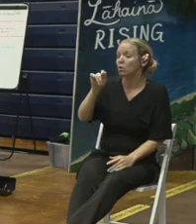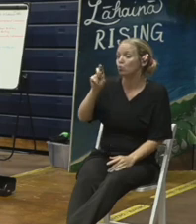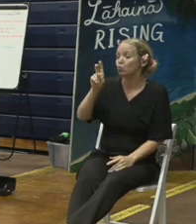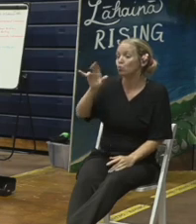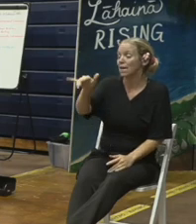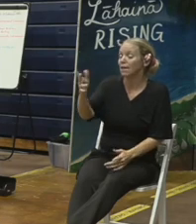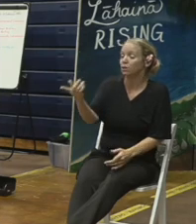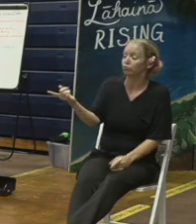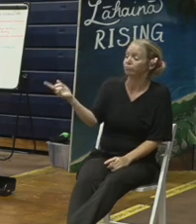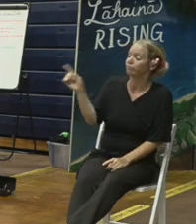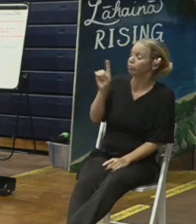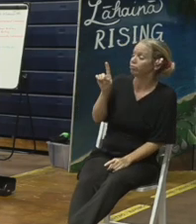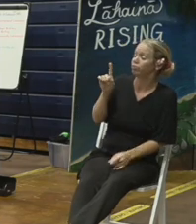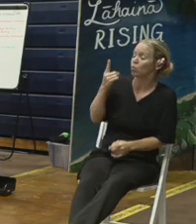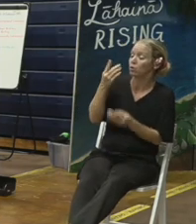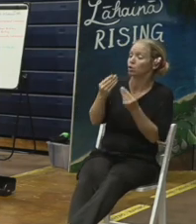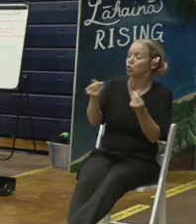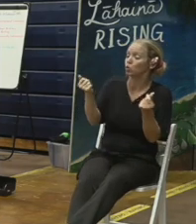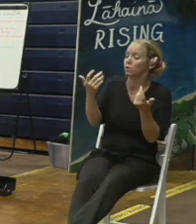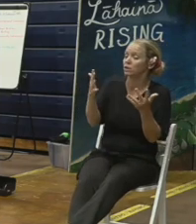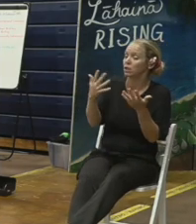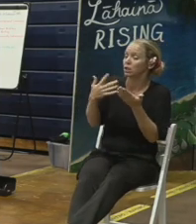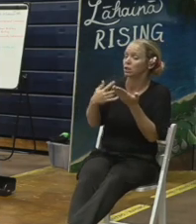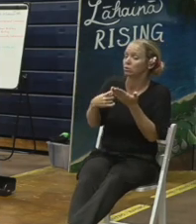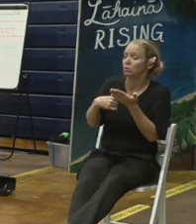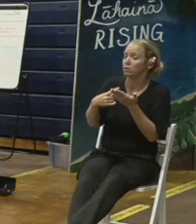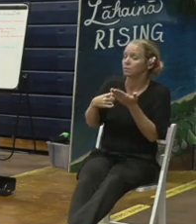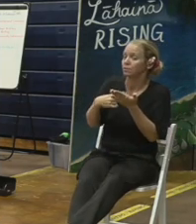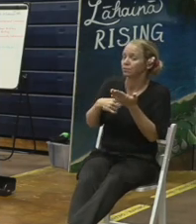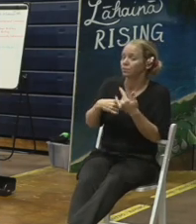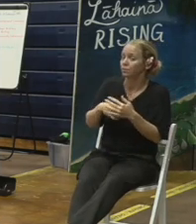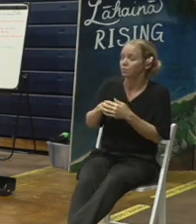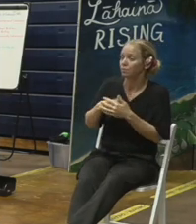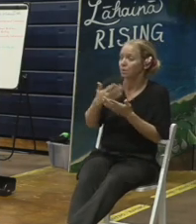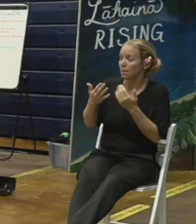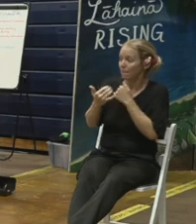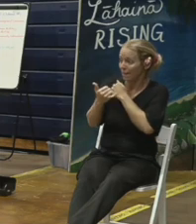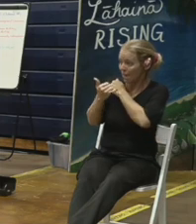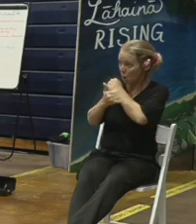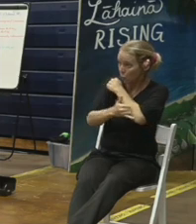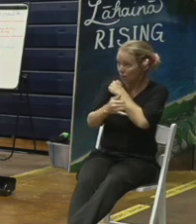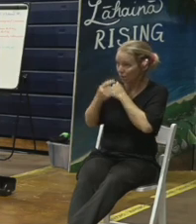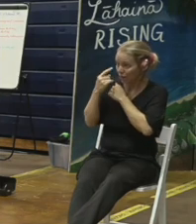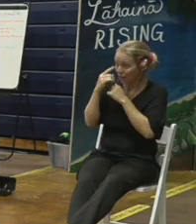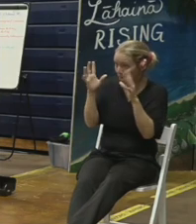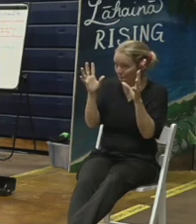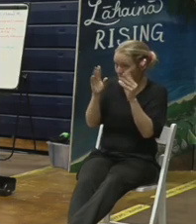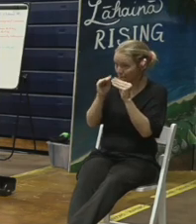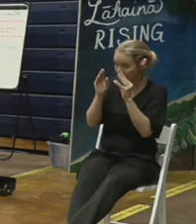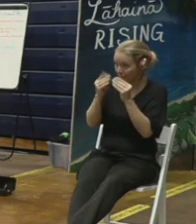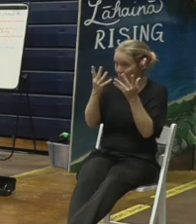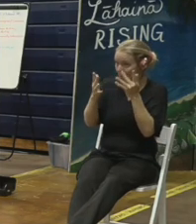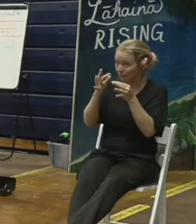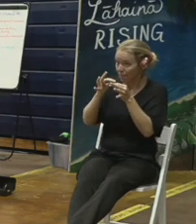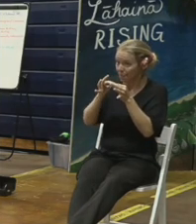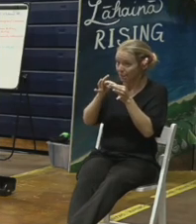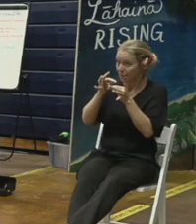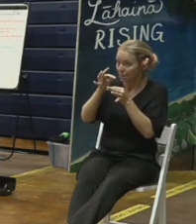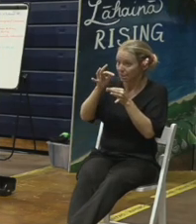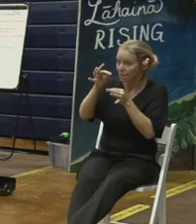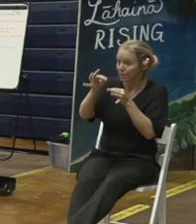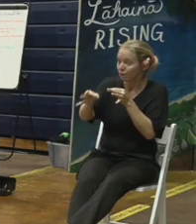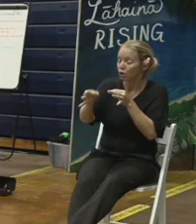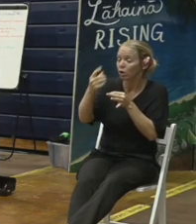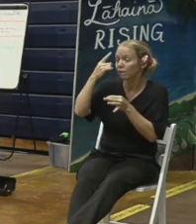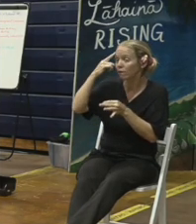one of the solutions that we put up or somehow for the county we think that that meeting has to be deferred for at least for you guys